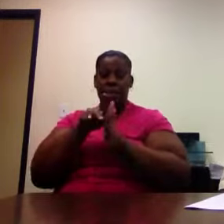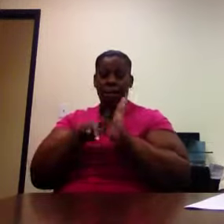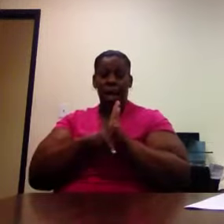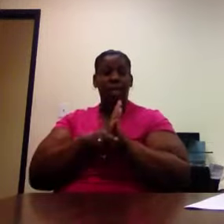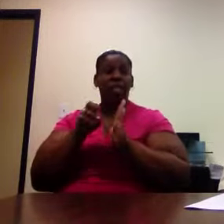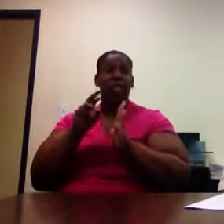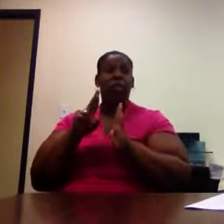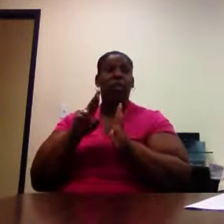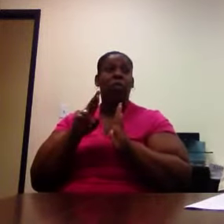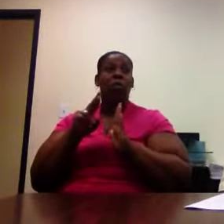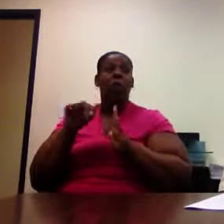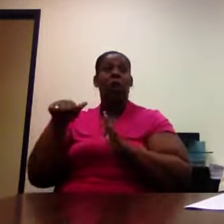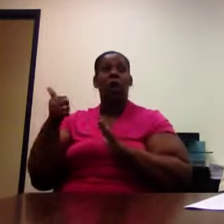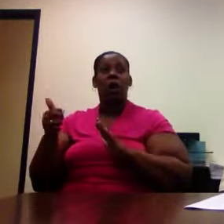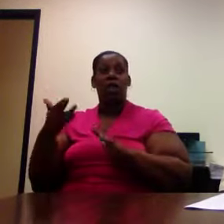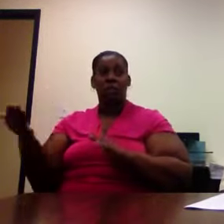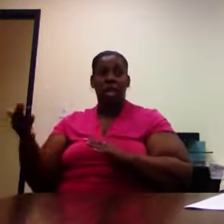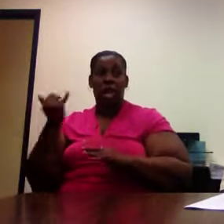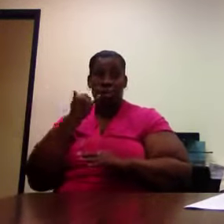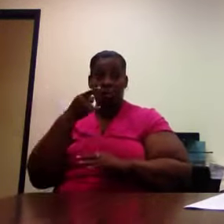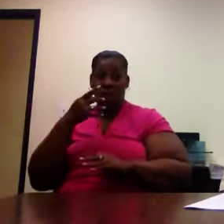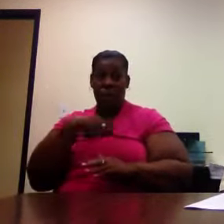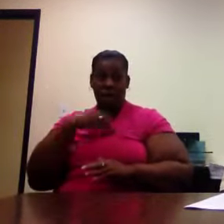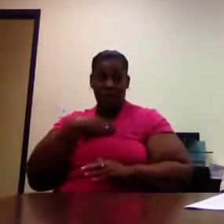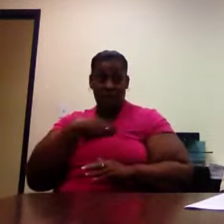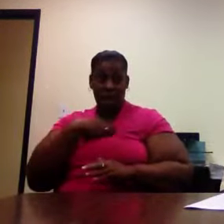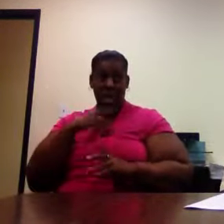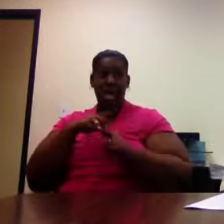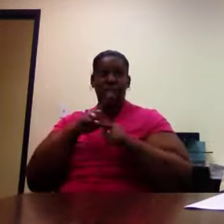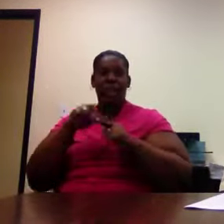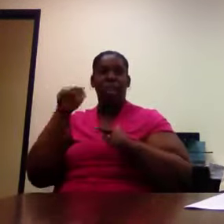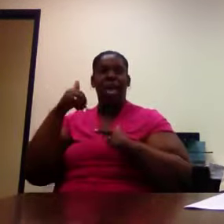All right. Number one, suggestion or complaint is to be placed in the suggestion box.